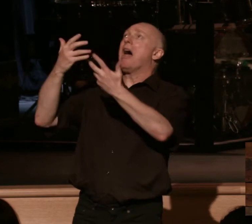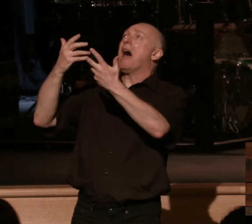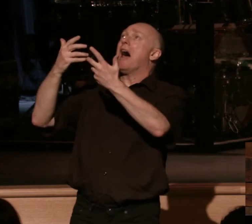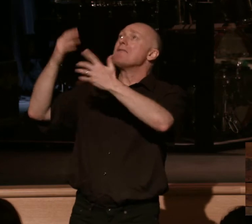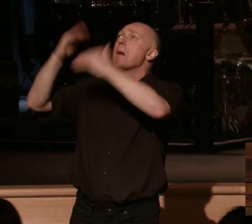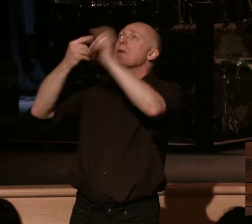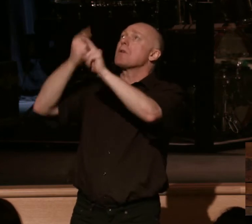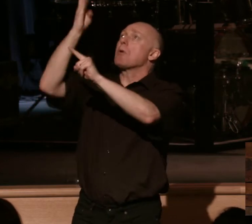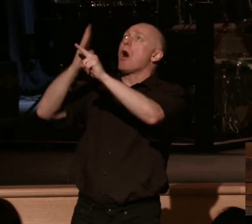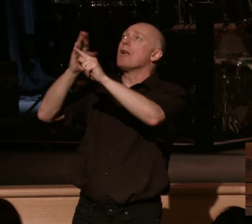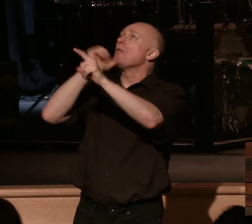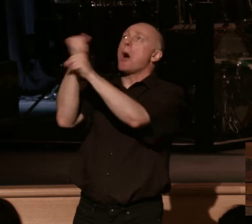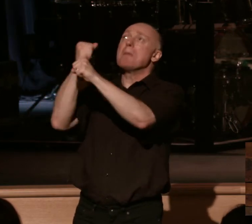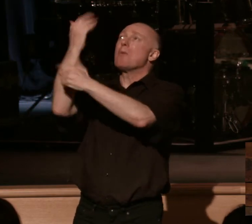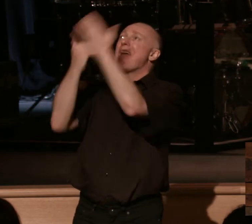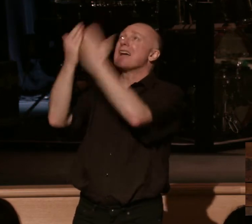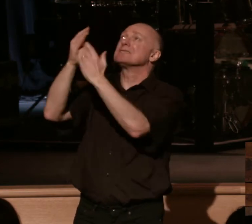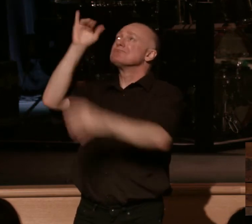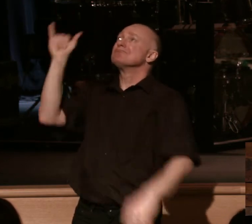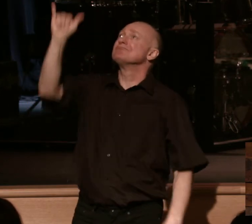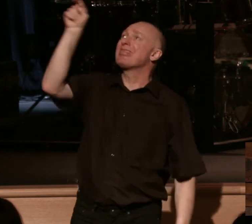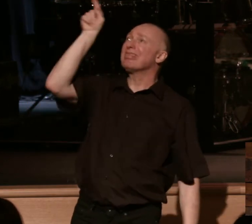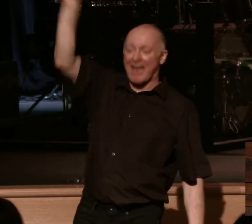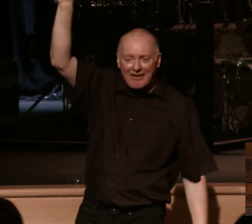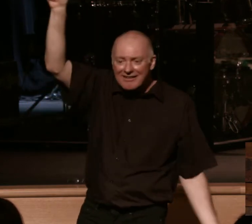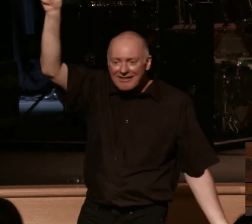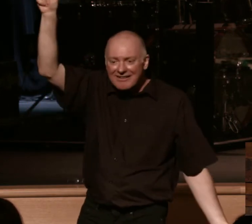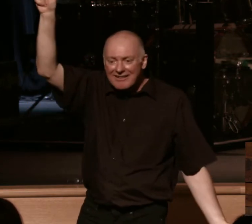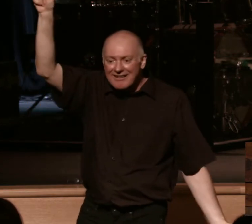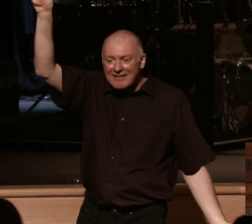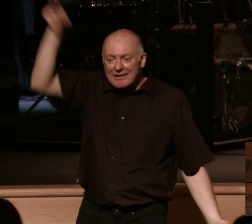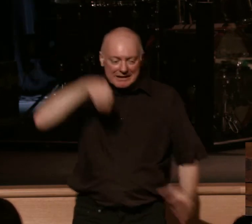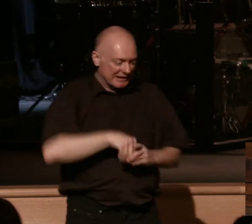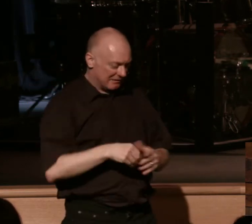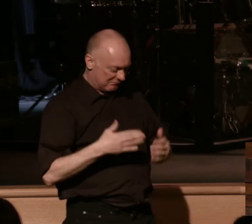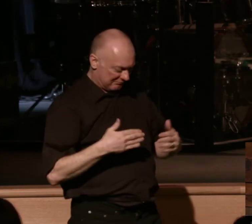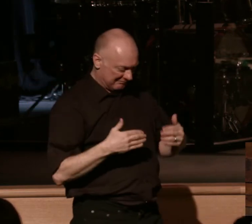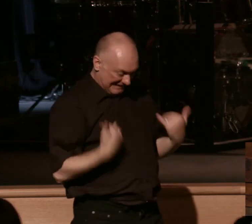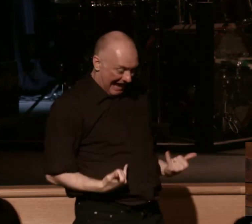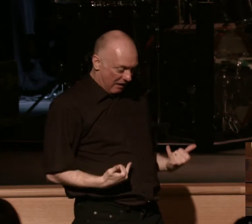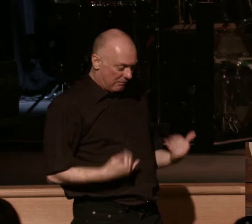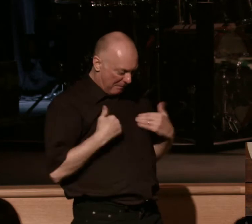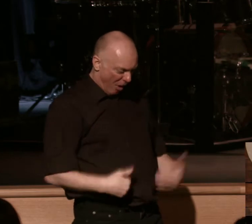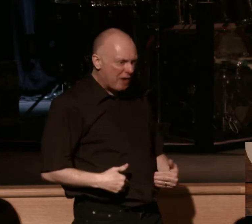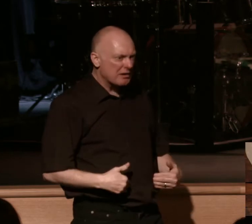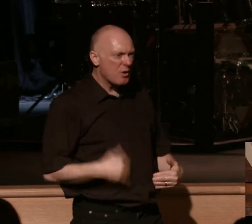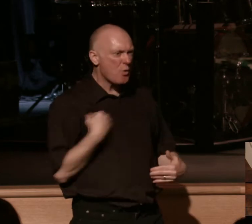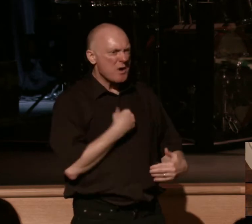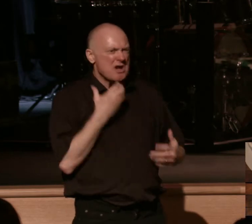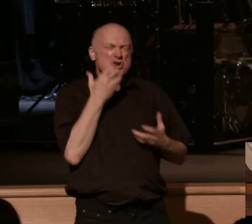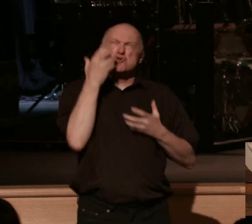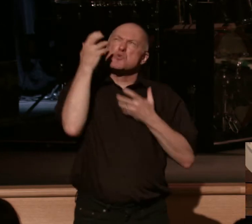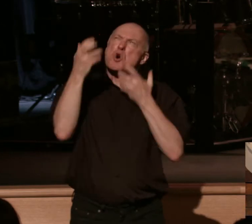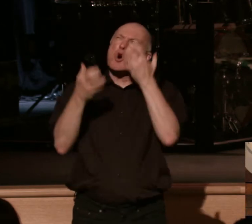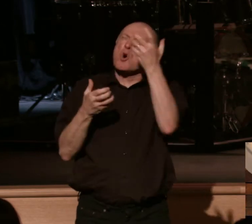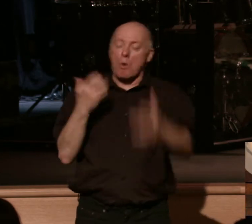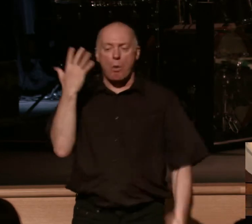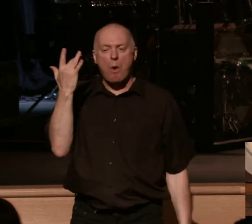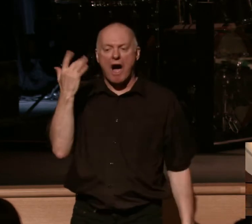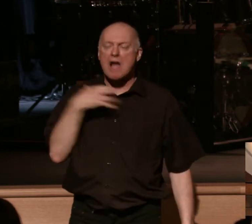house not made with hands, eternal in the heavens. For in this tent we groan, there it is, we groan, longing to put on our heavenly